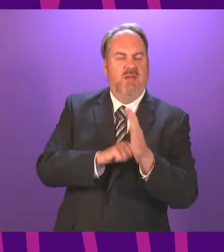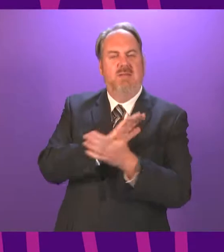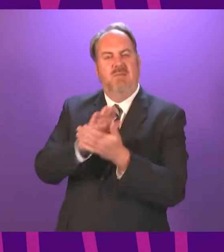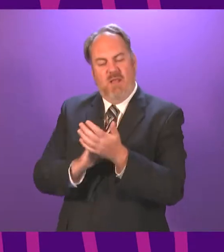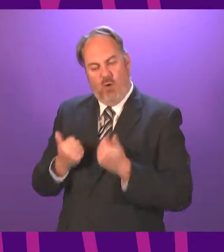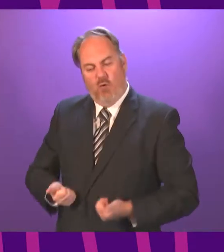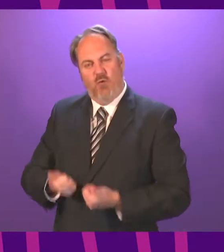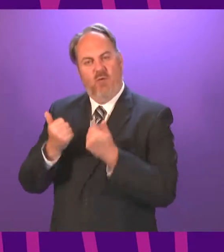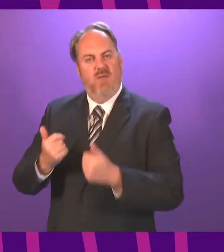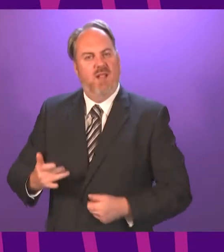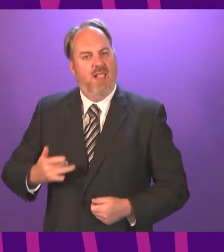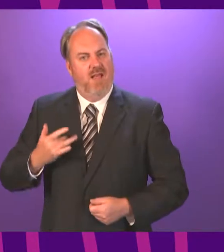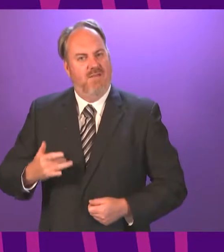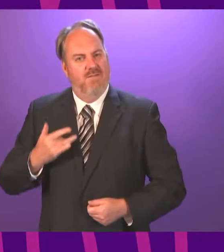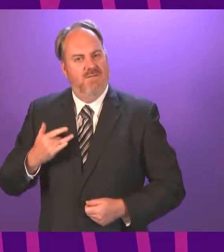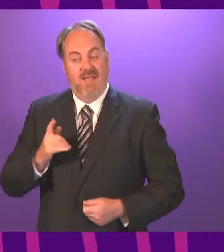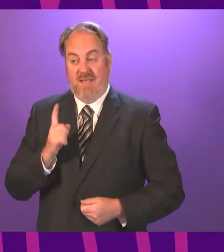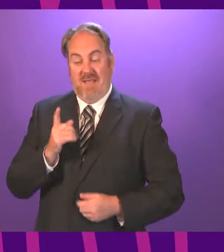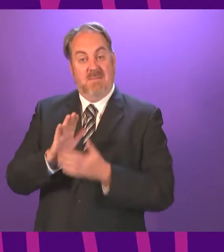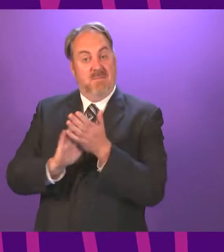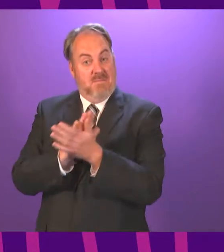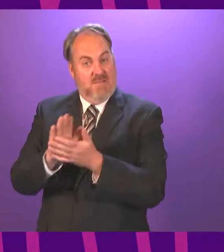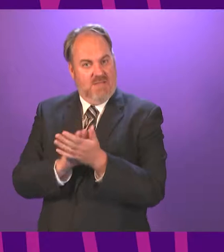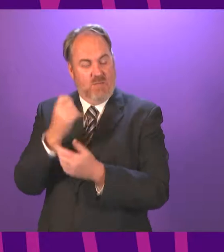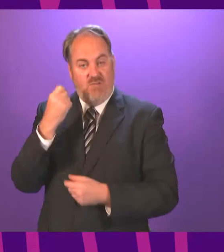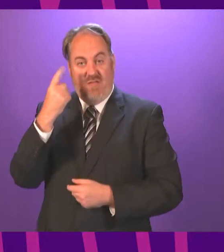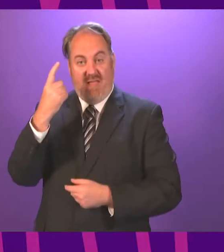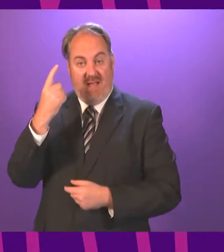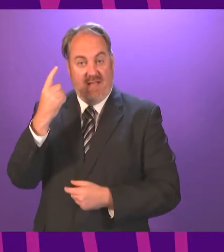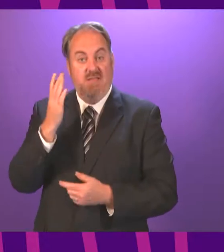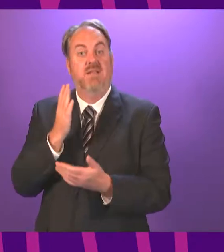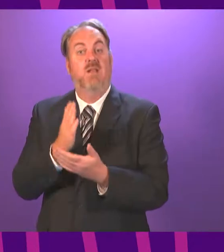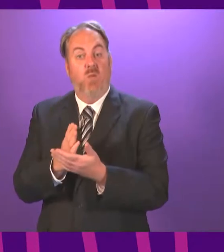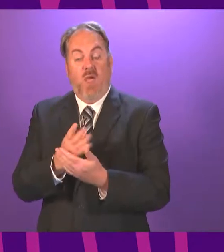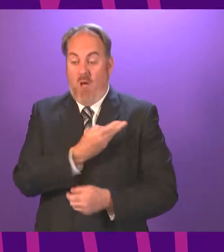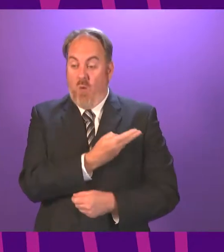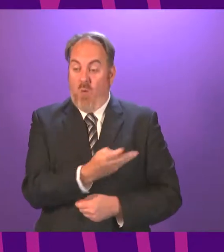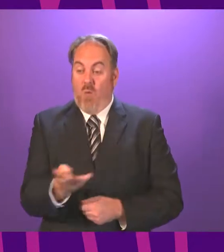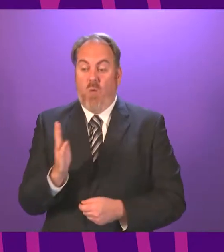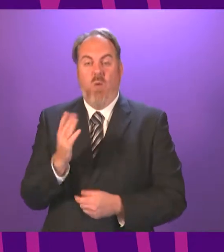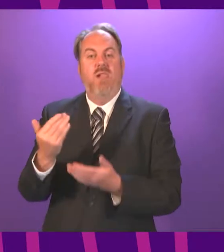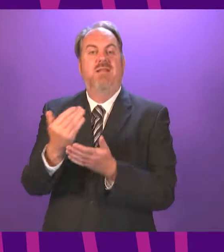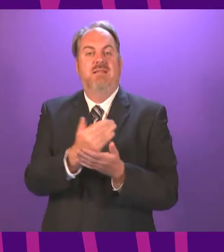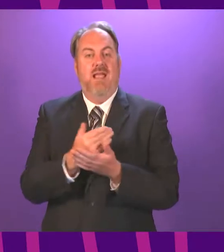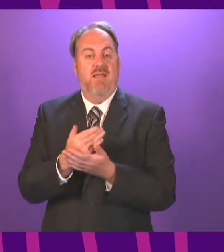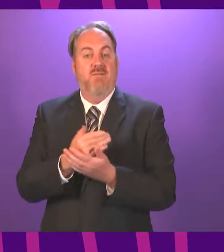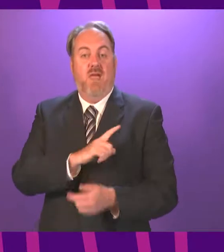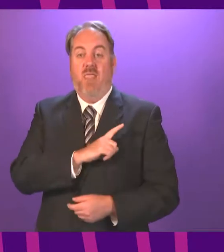It is a recognition that no one is safe until we are all safe,